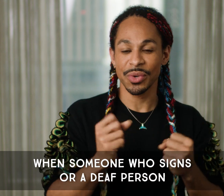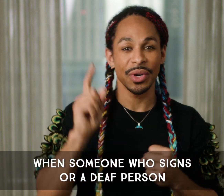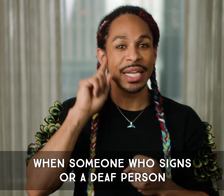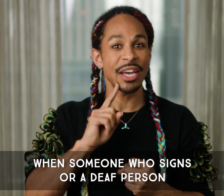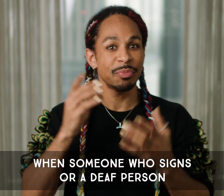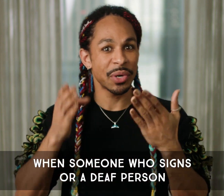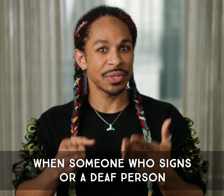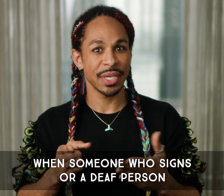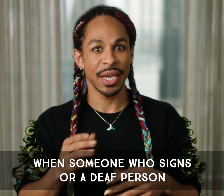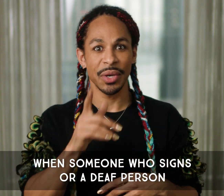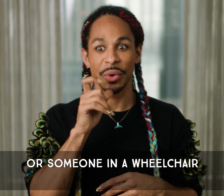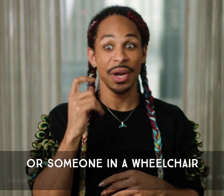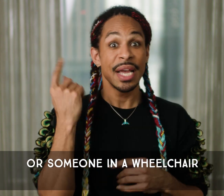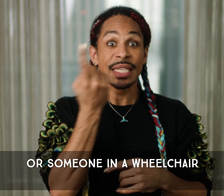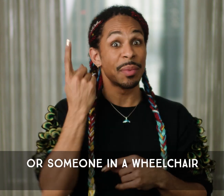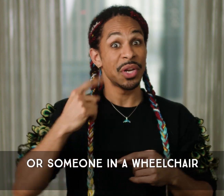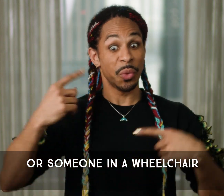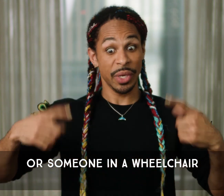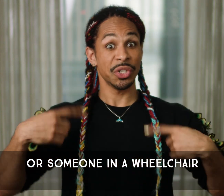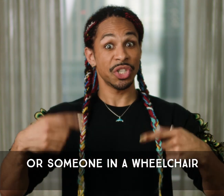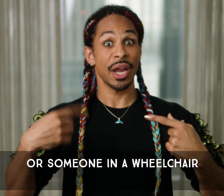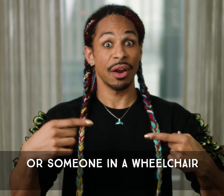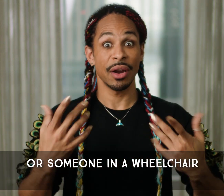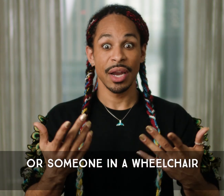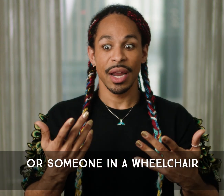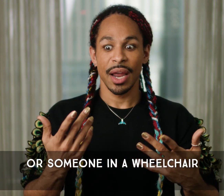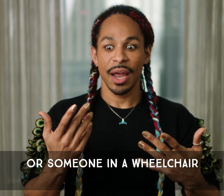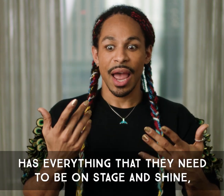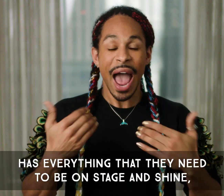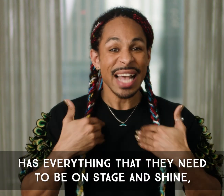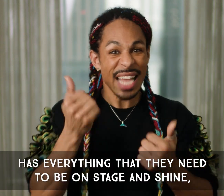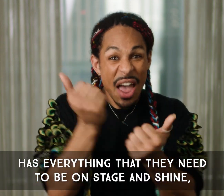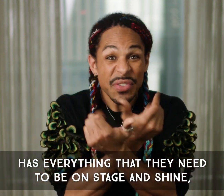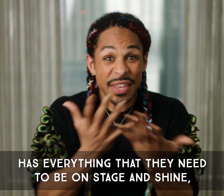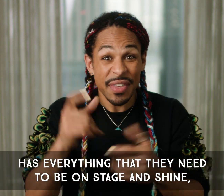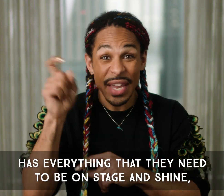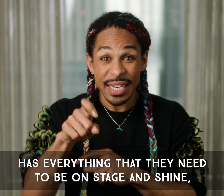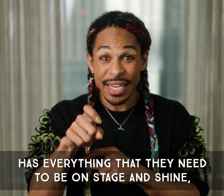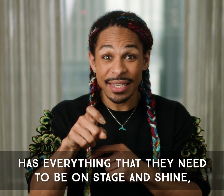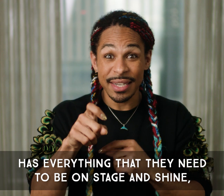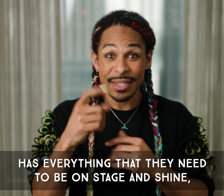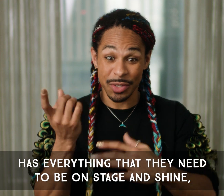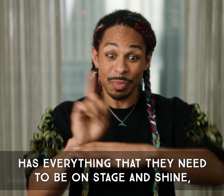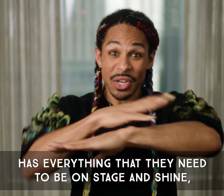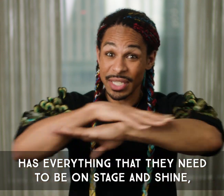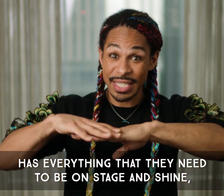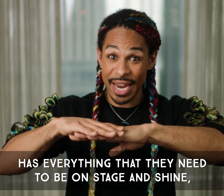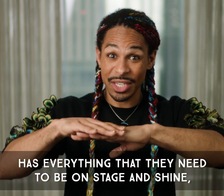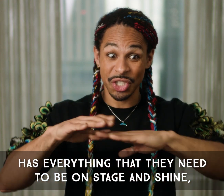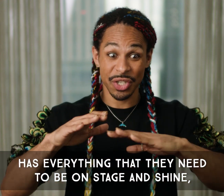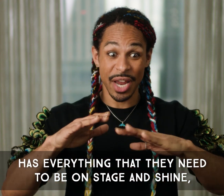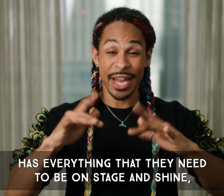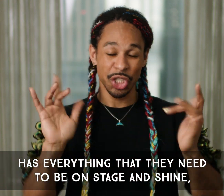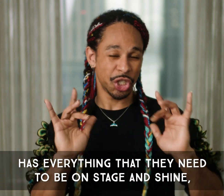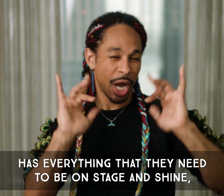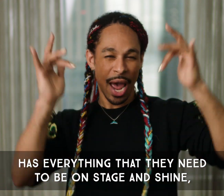or a deaf person, or someone in a wheelchair has everything that they need to be on stage and shine,